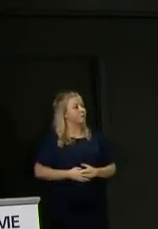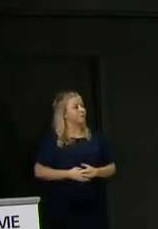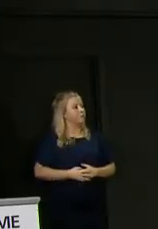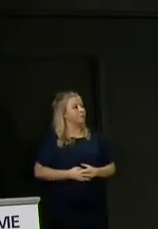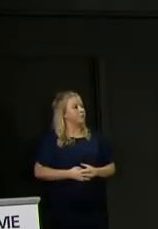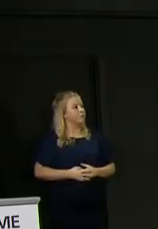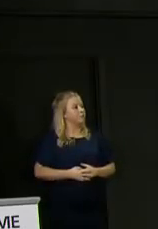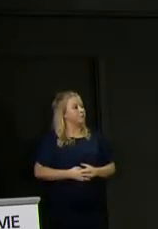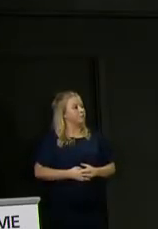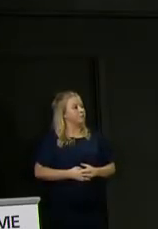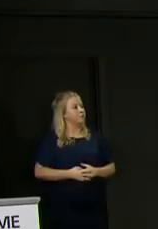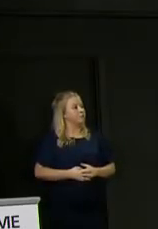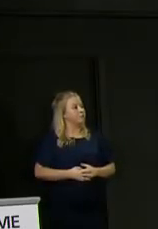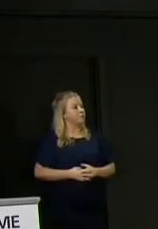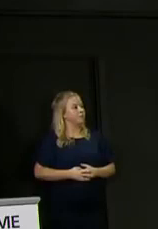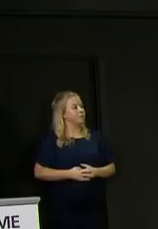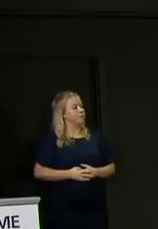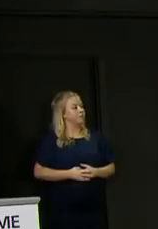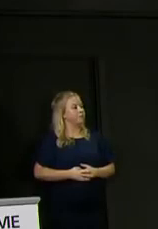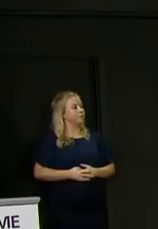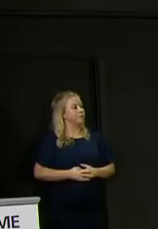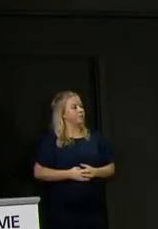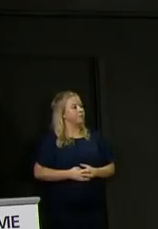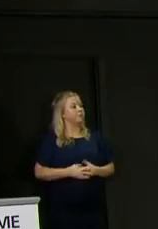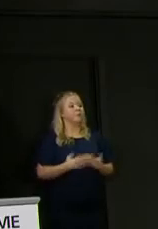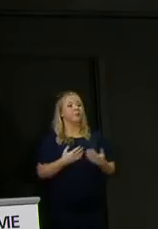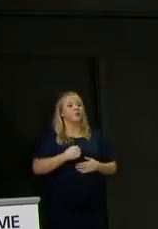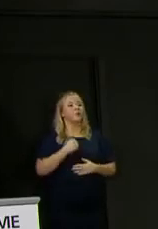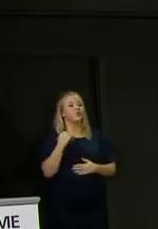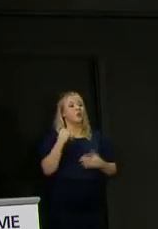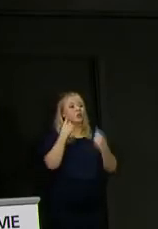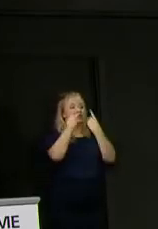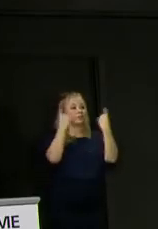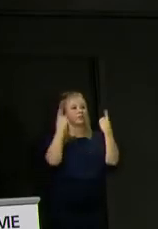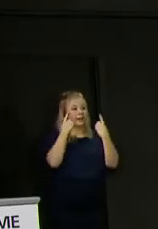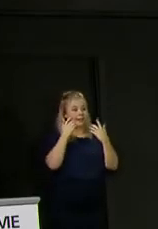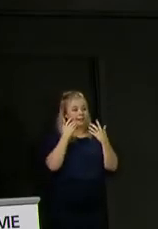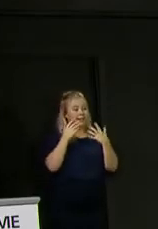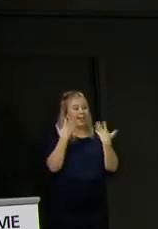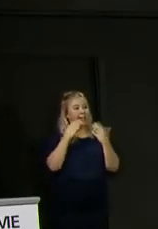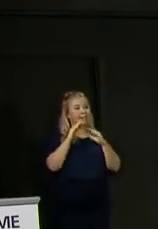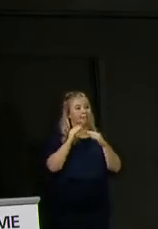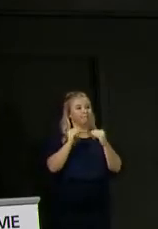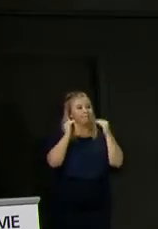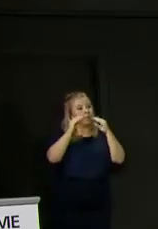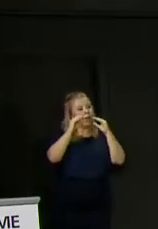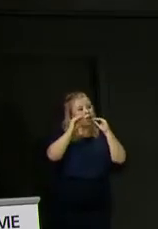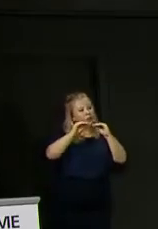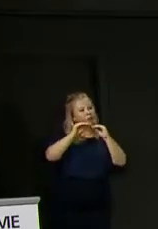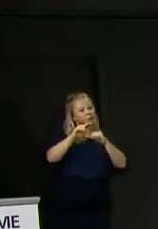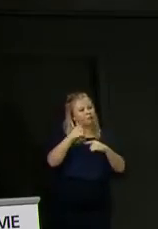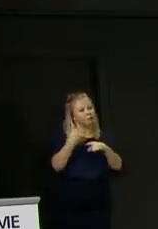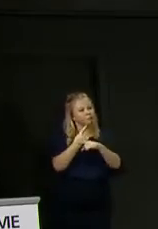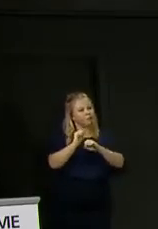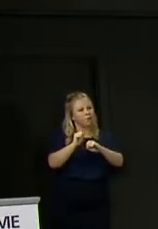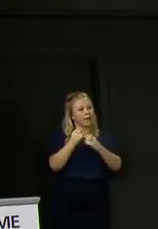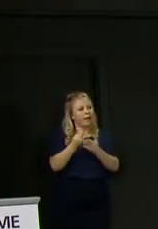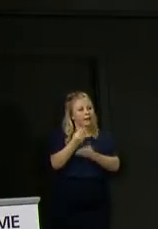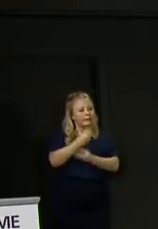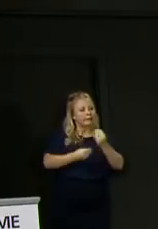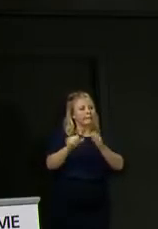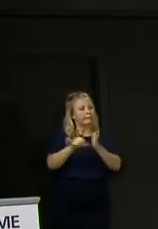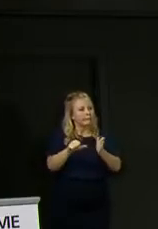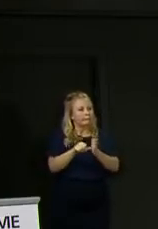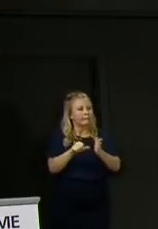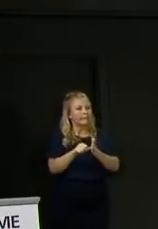Thanks very much, First Minister. Scotland's universities and places of higher education speak of their economic troubles,